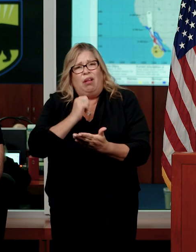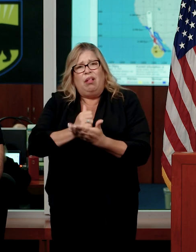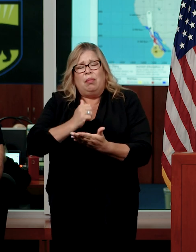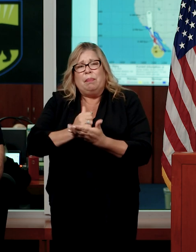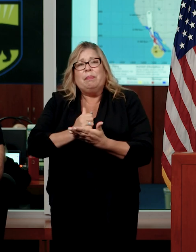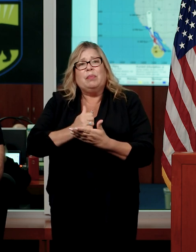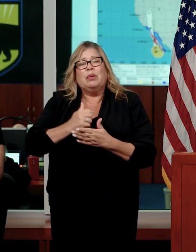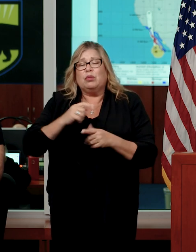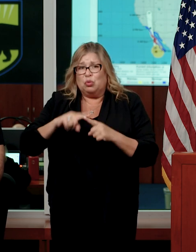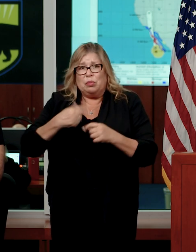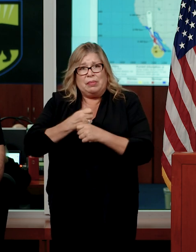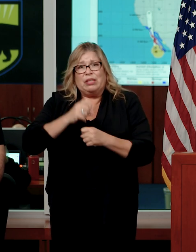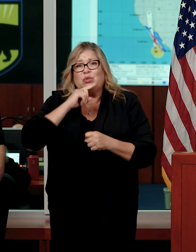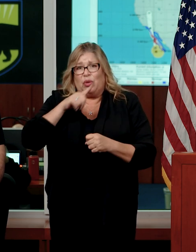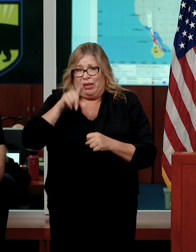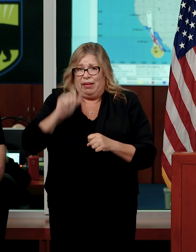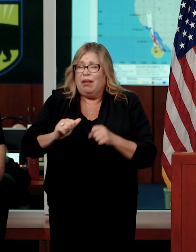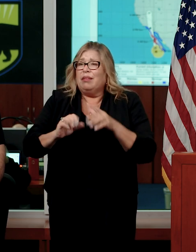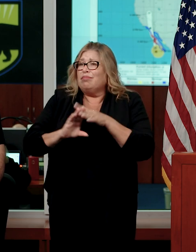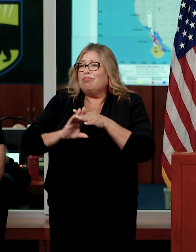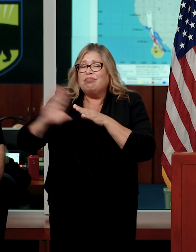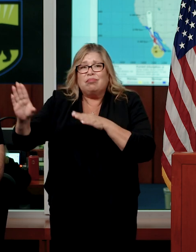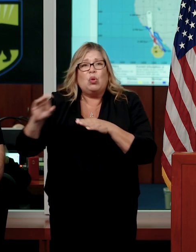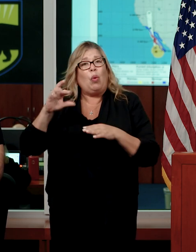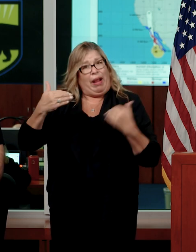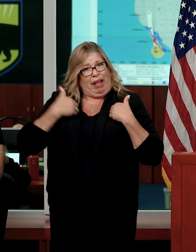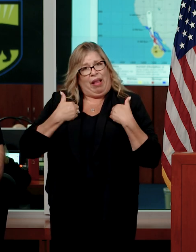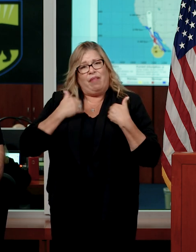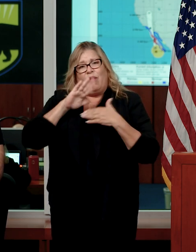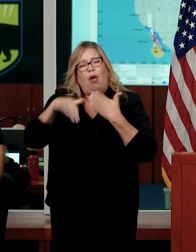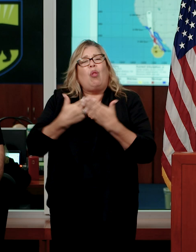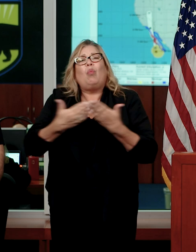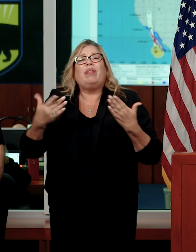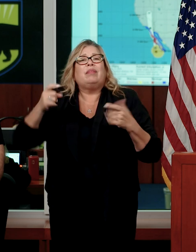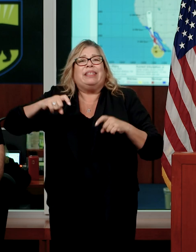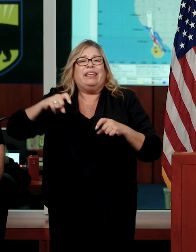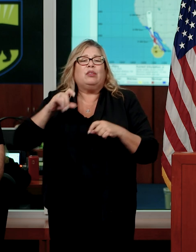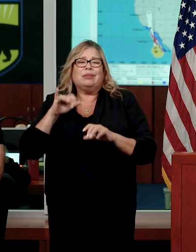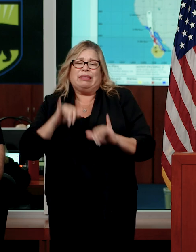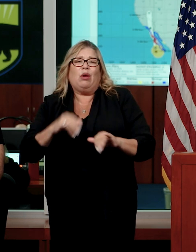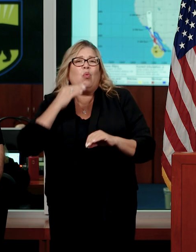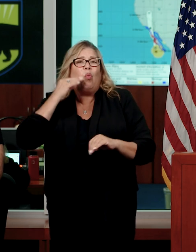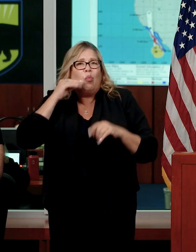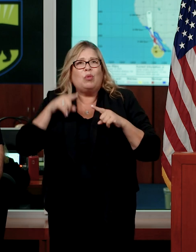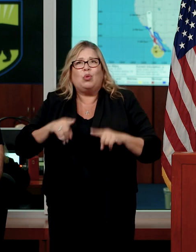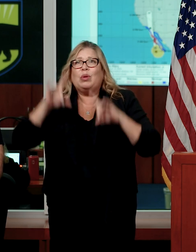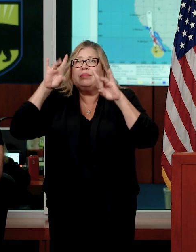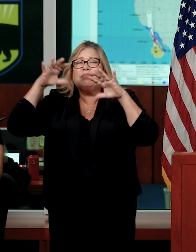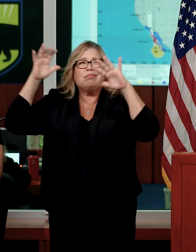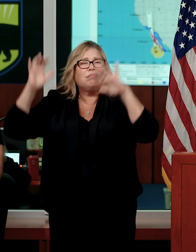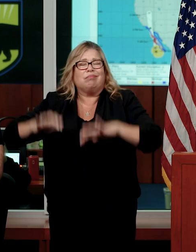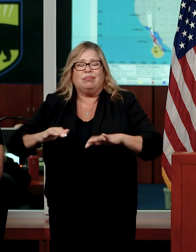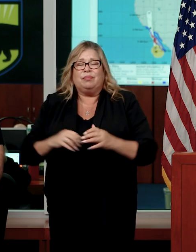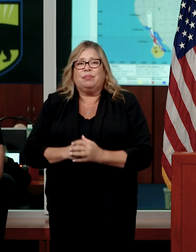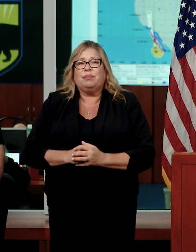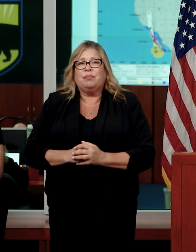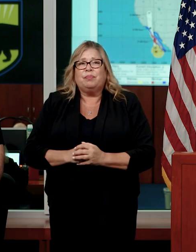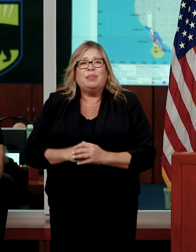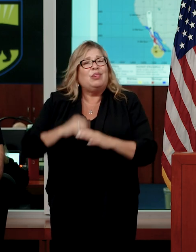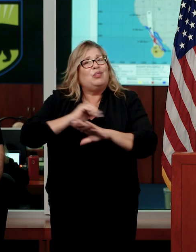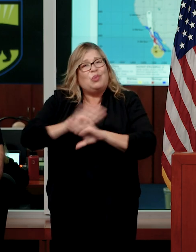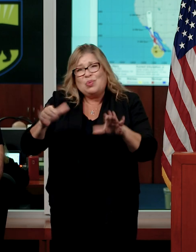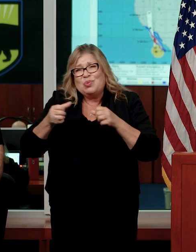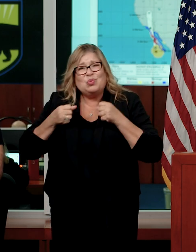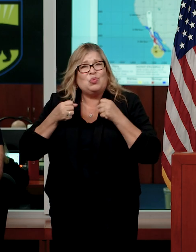me, in ensuring that they can get out or have what they need to shelter in place during the storm. Don't drive around